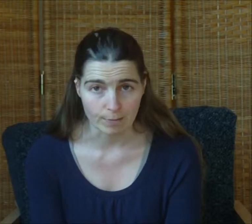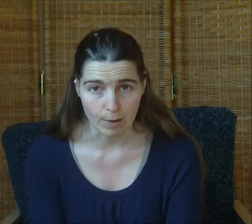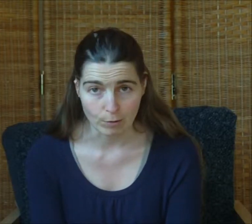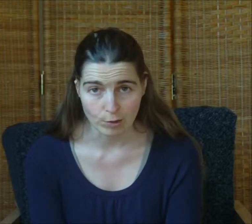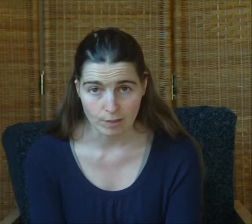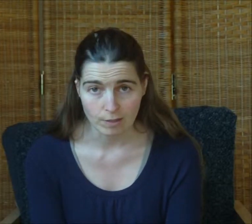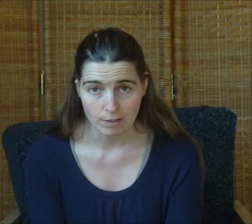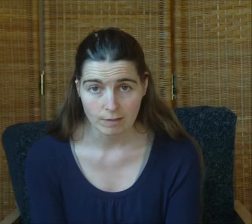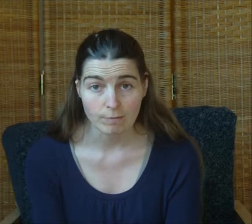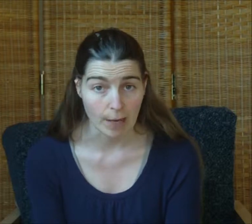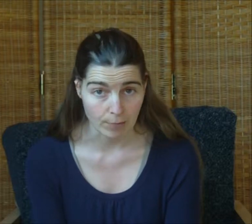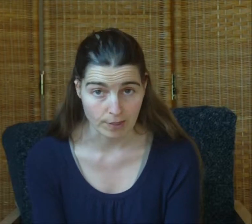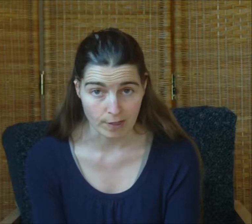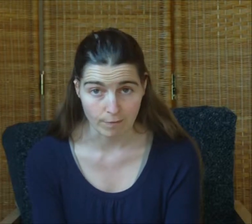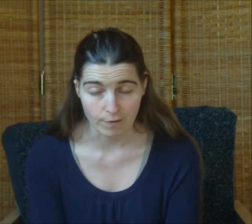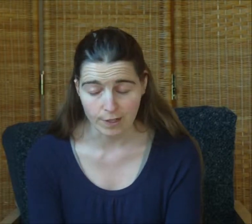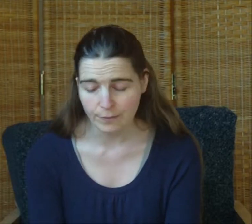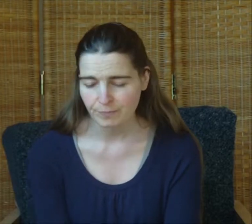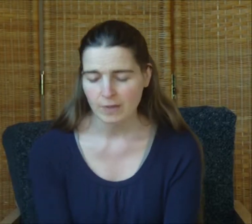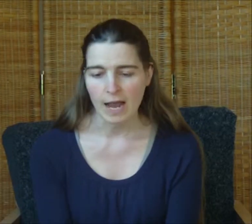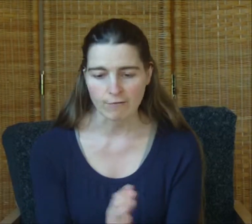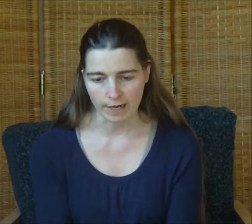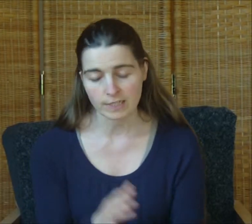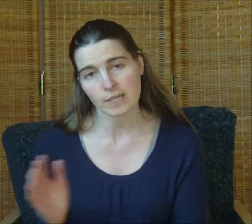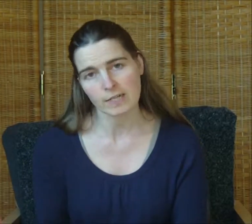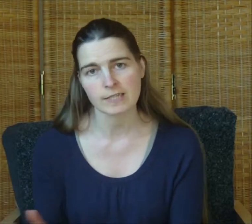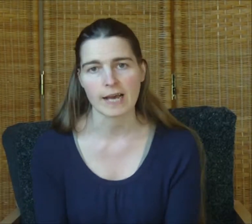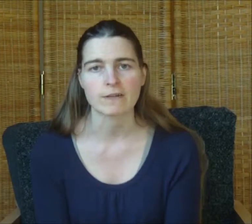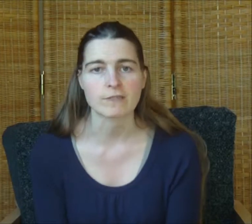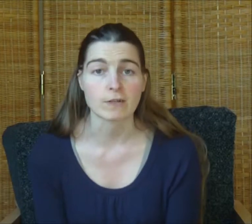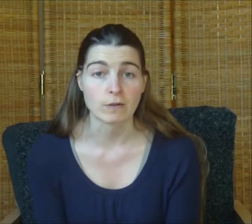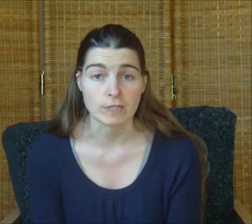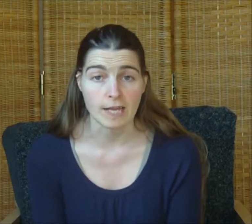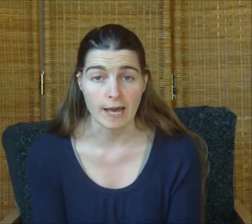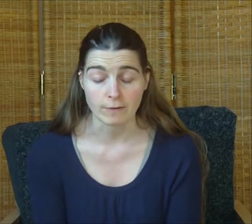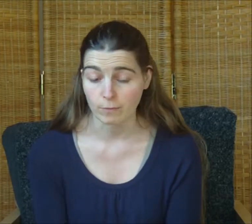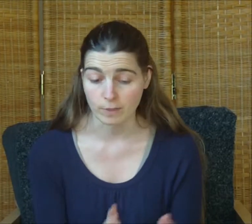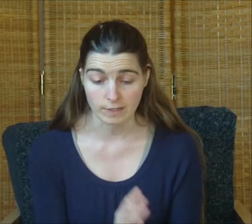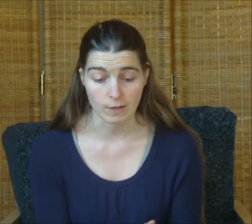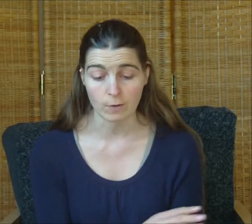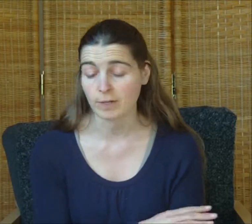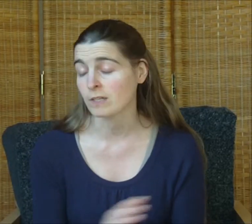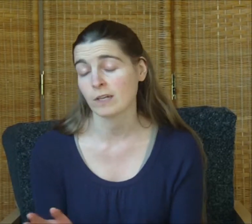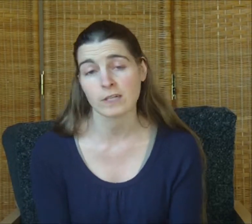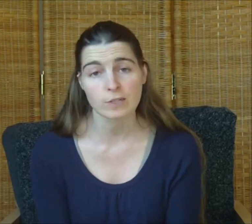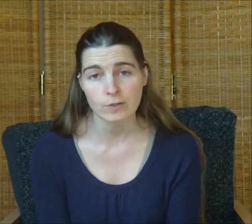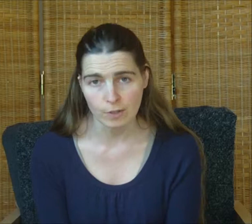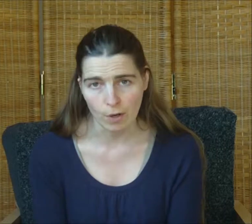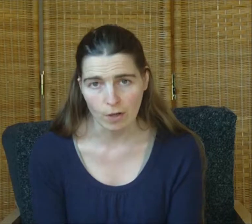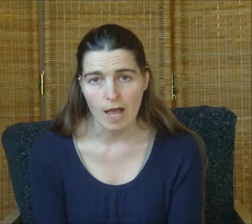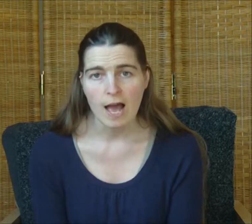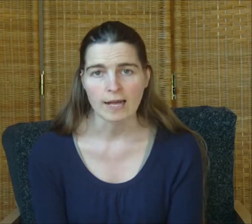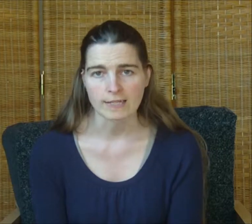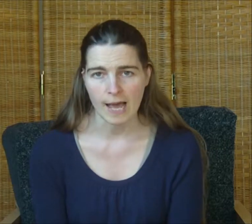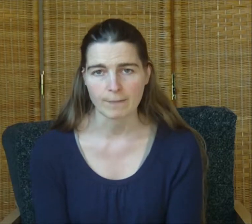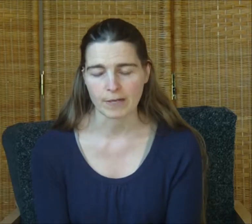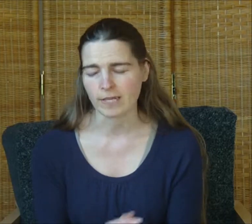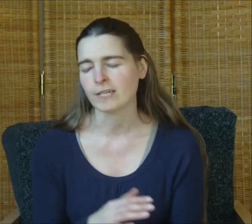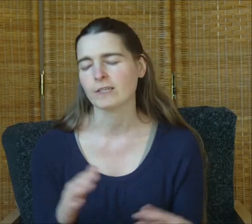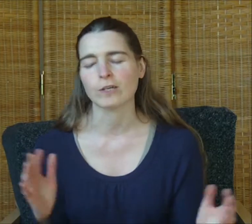emotion that brings up for you I'm rated on a scale of 0 to 10 with 0 being not an issue at all and 10 being it's a